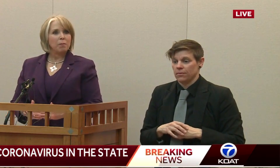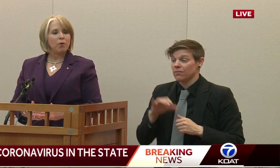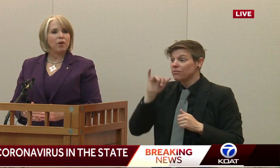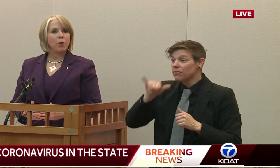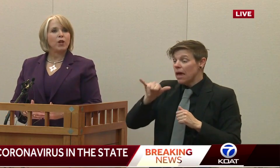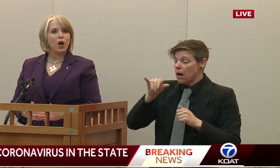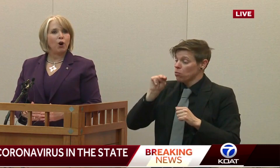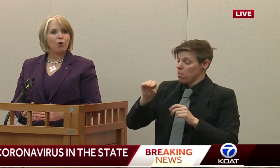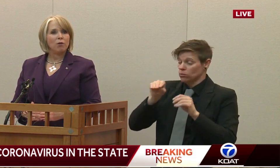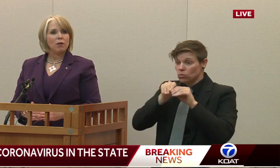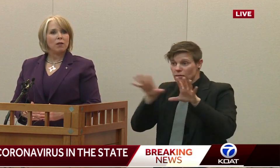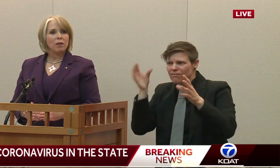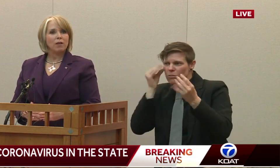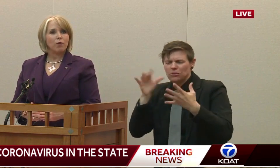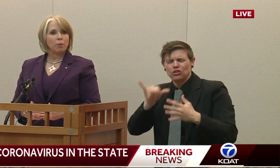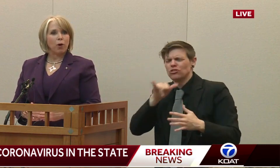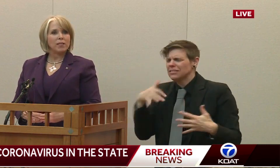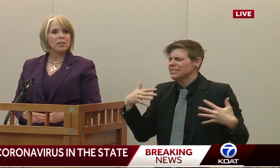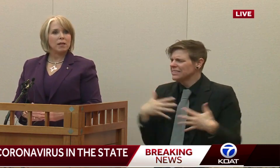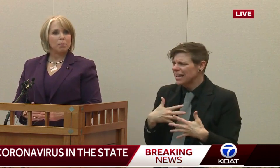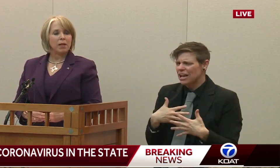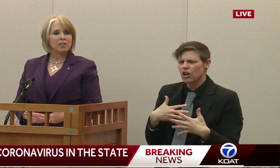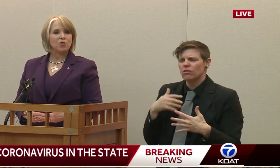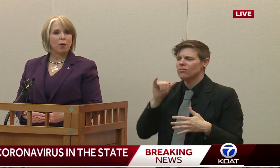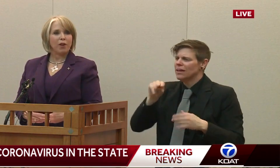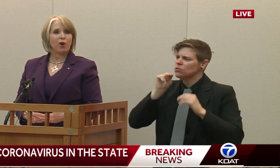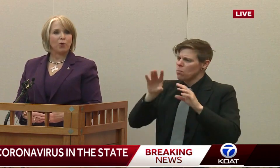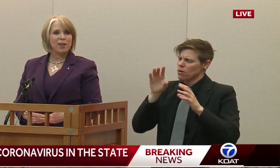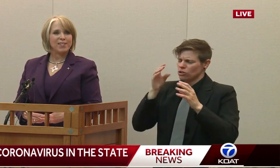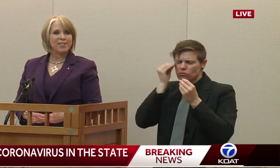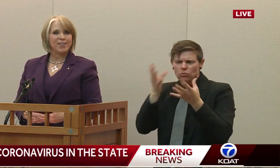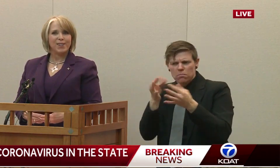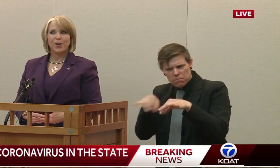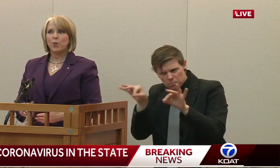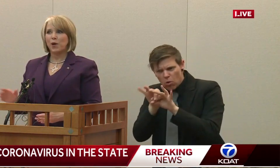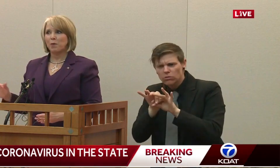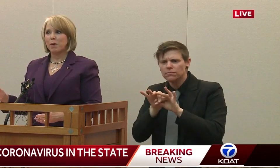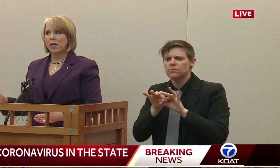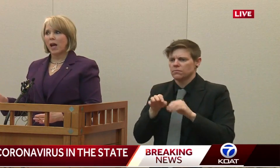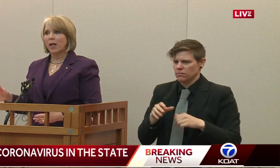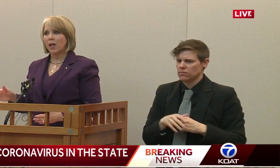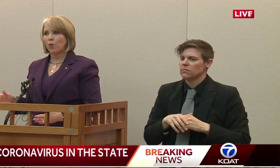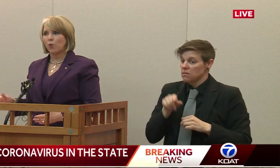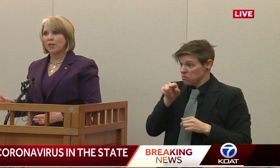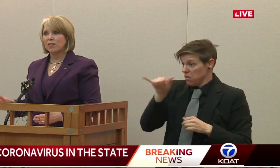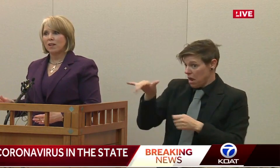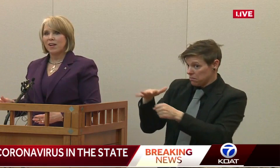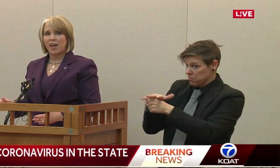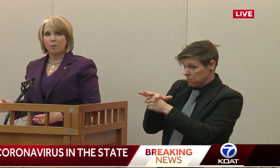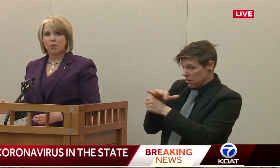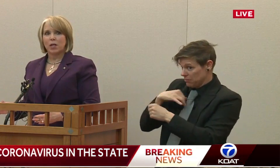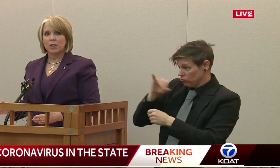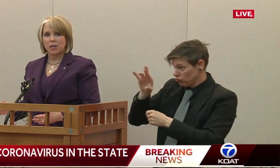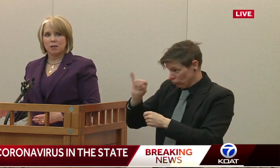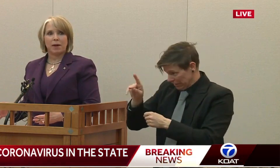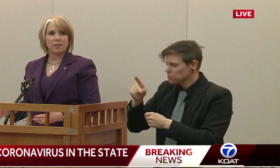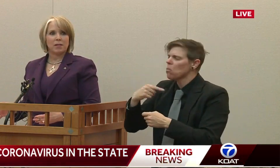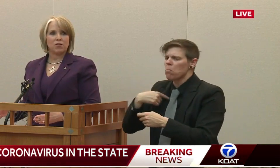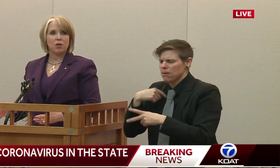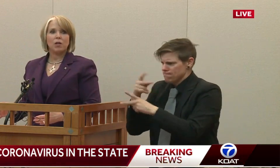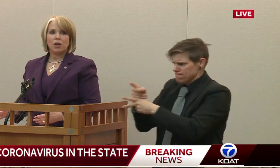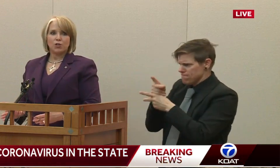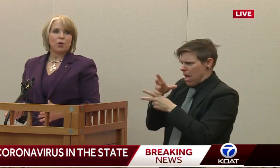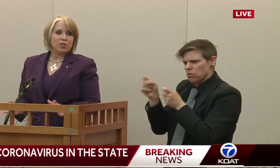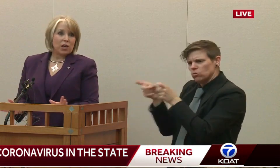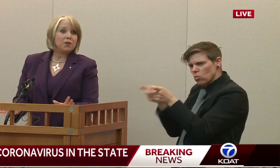should tell people that we know that if we're present at places where there are risks, we are mitigating risk and protecting New